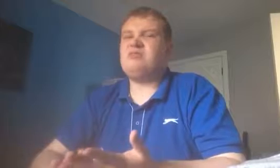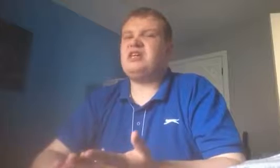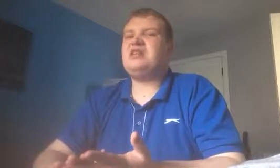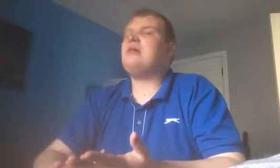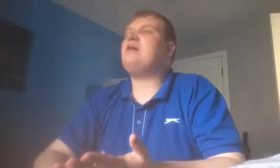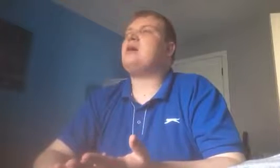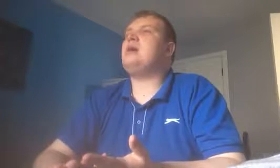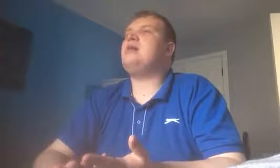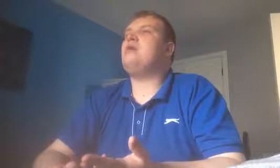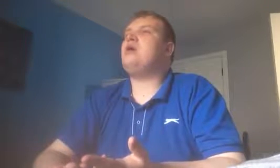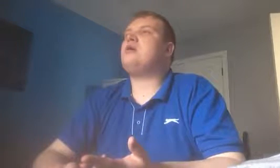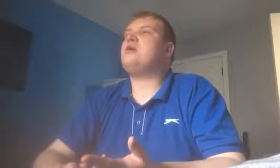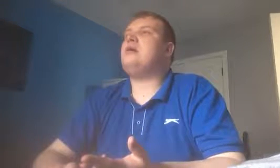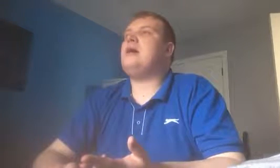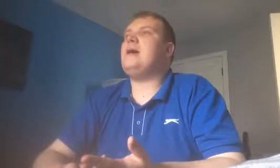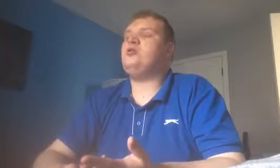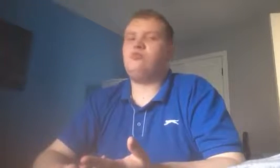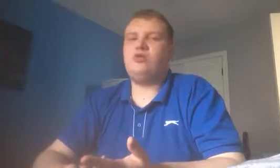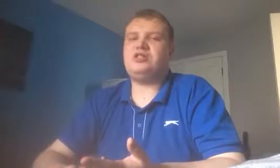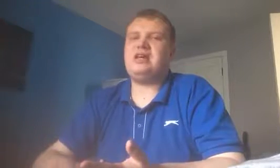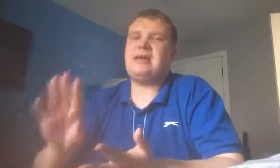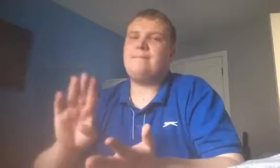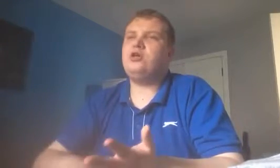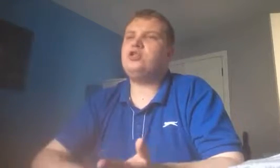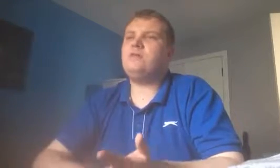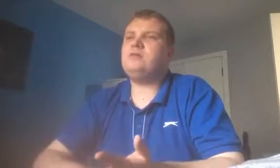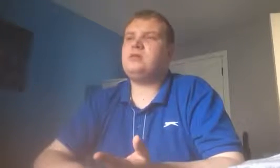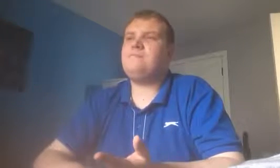Taking that back line apart. Boateng getting booked obviously.